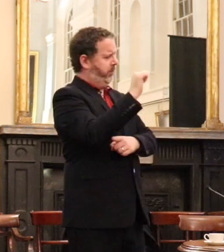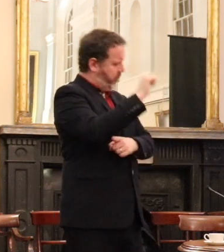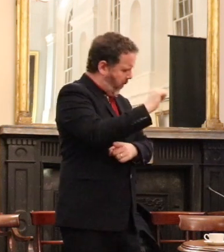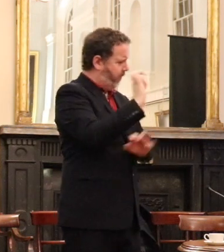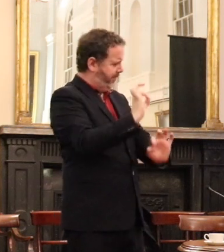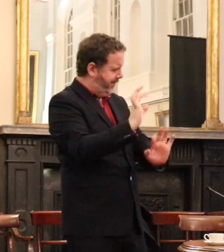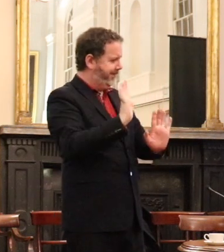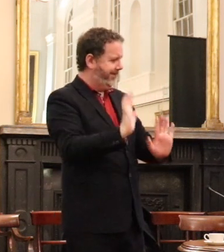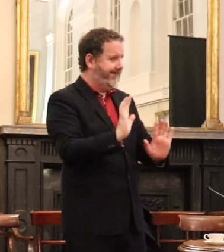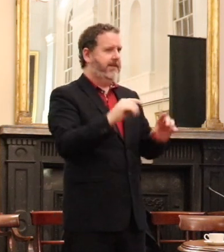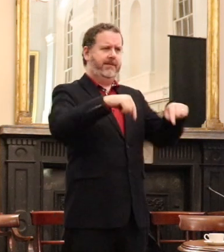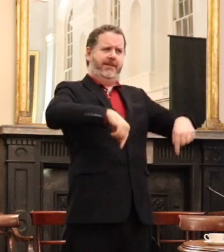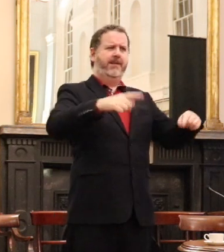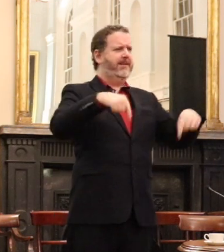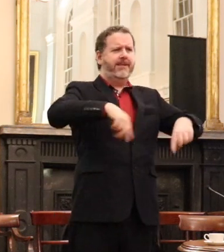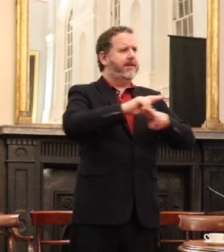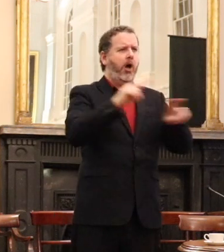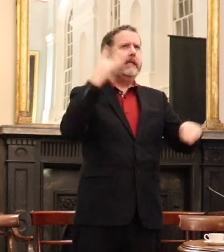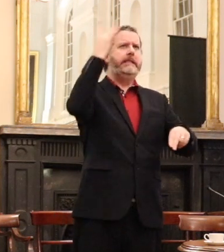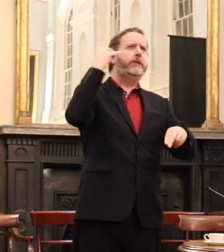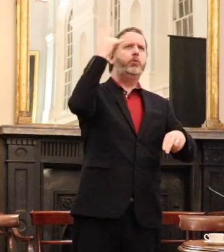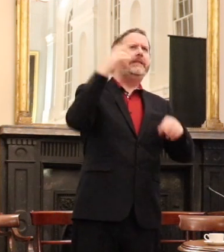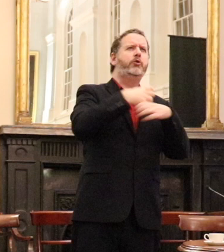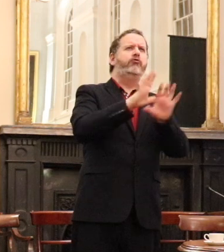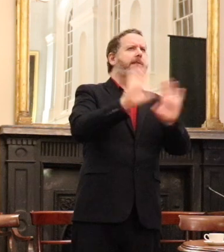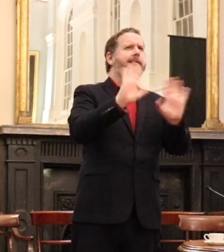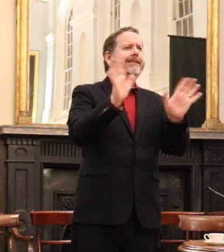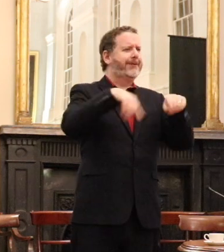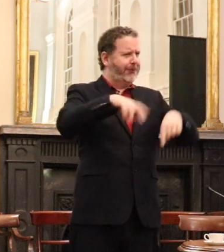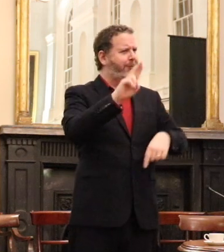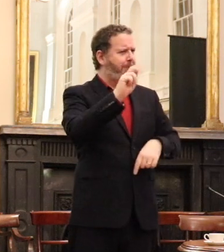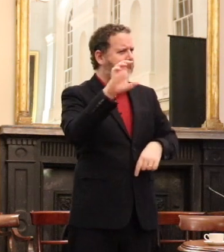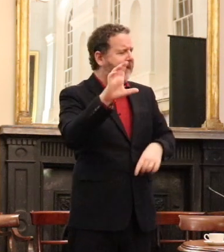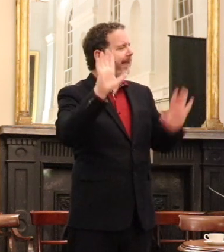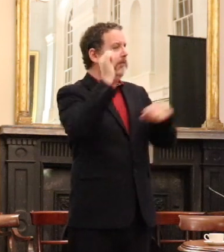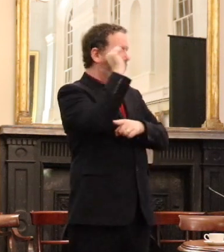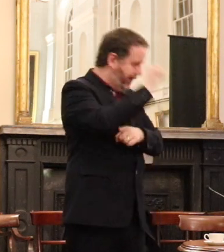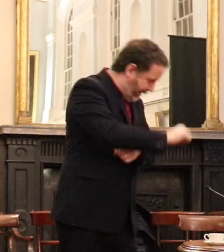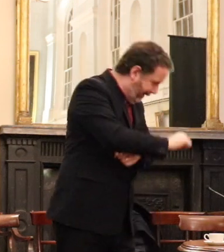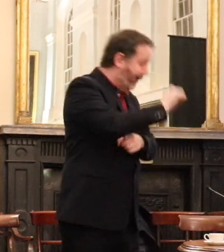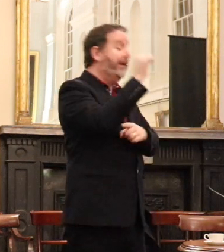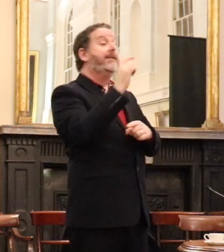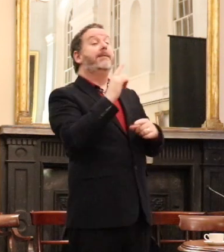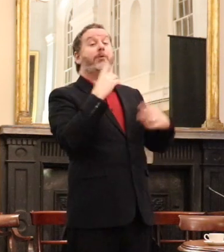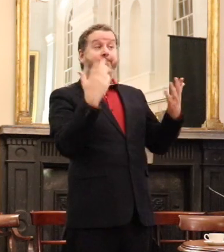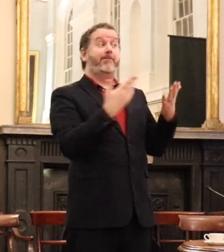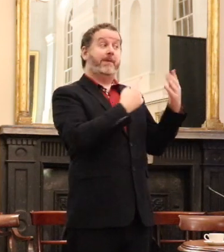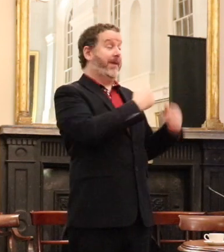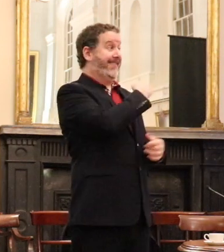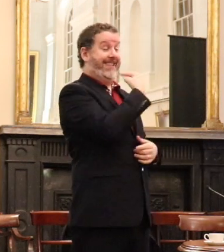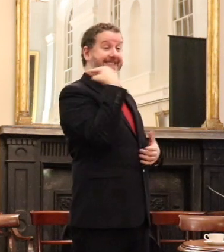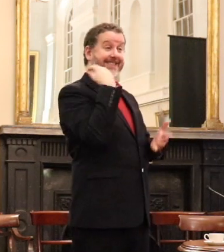constitution but nonetheless that's what he's engaged in. And there about to welcome the president is then